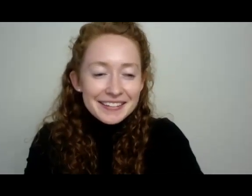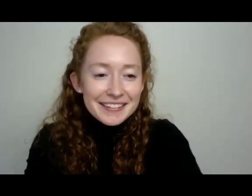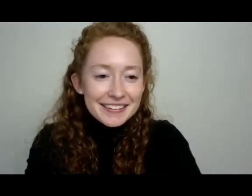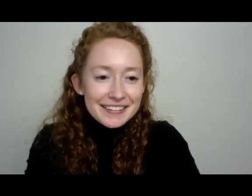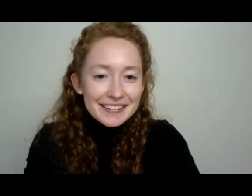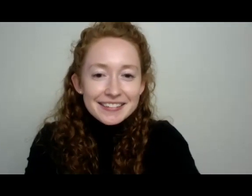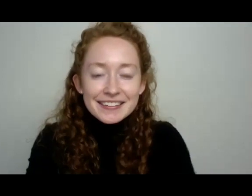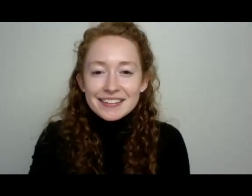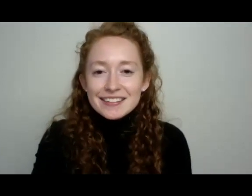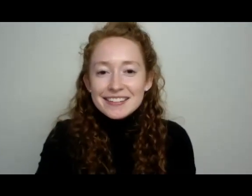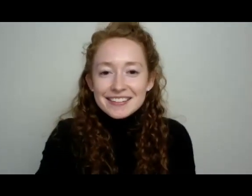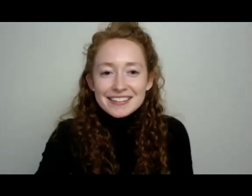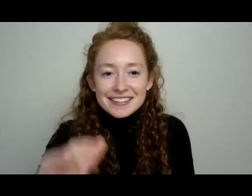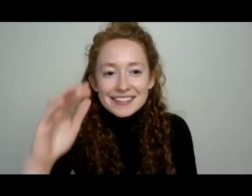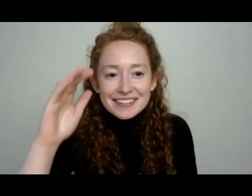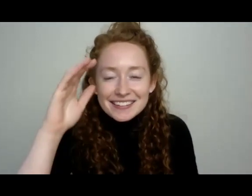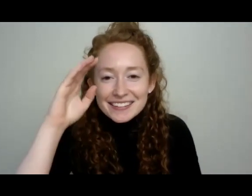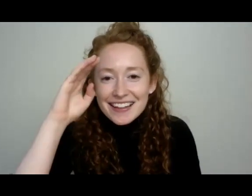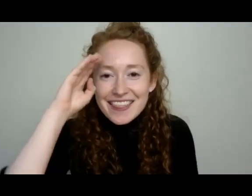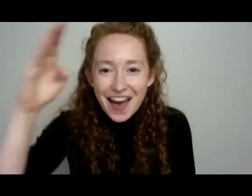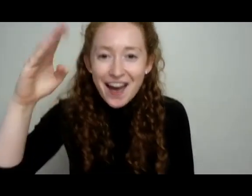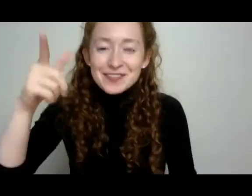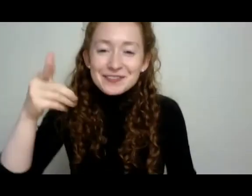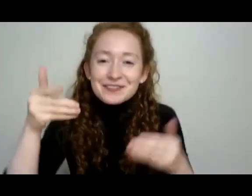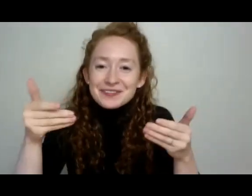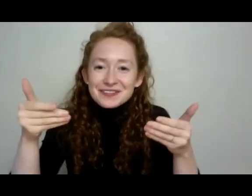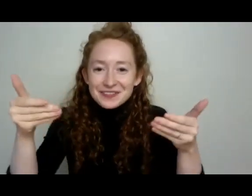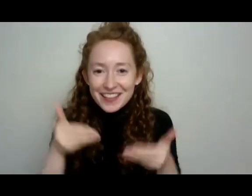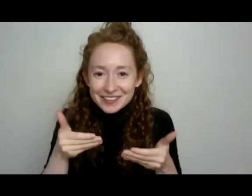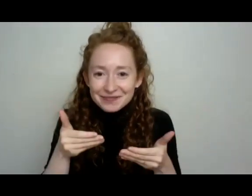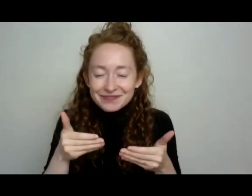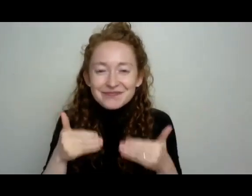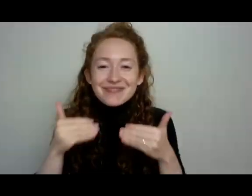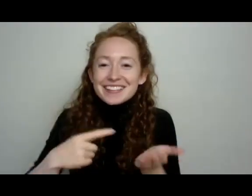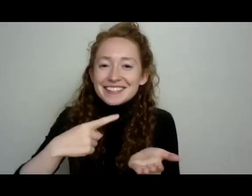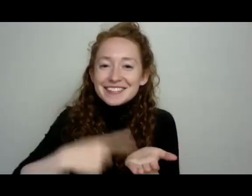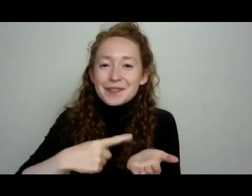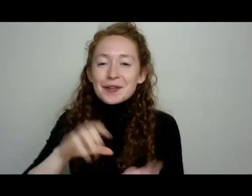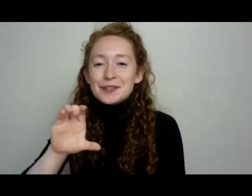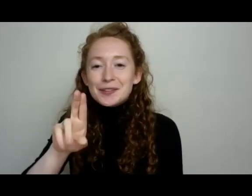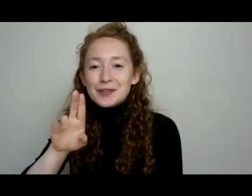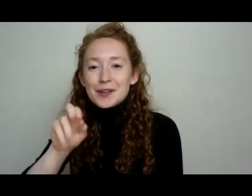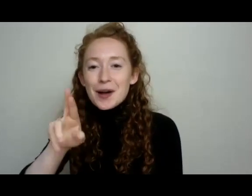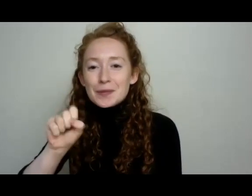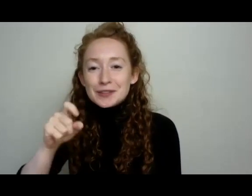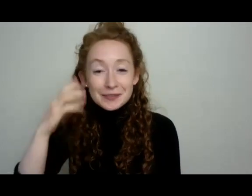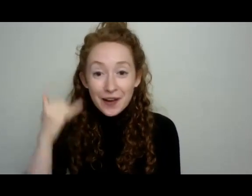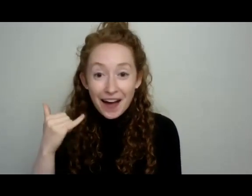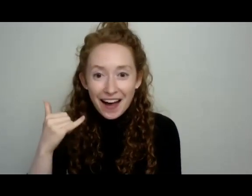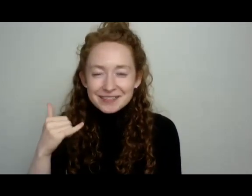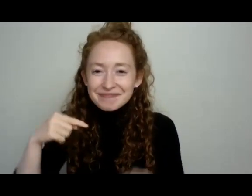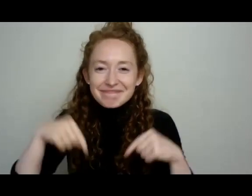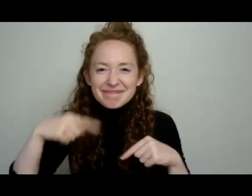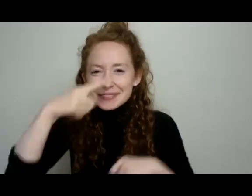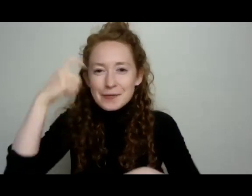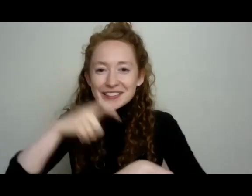Hooray and welcome friends. Let's talk cucumbers because it is summer and we are eating our first